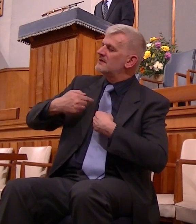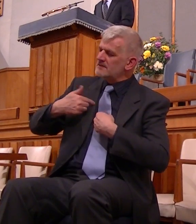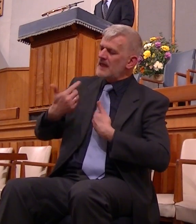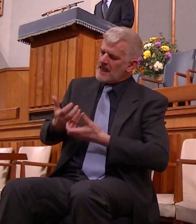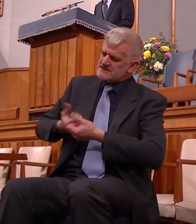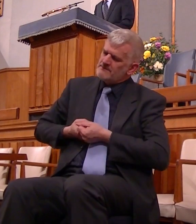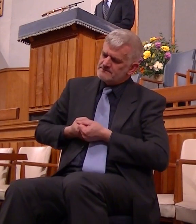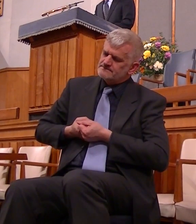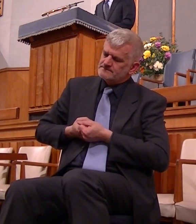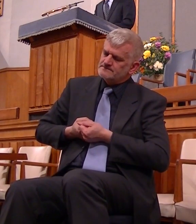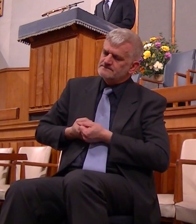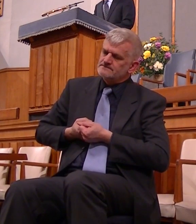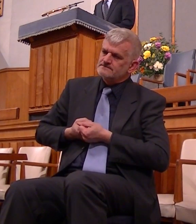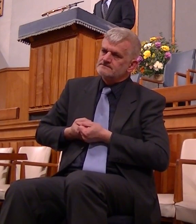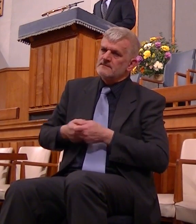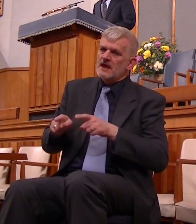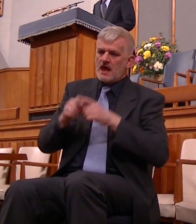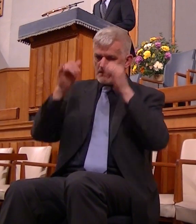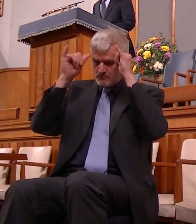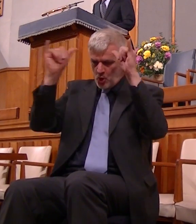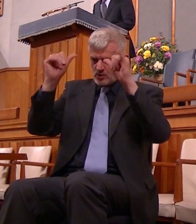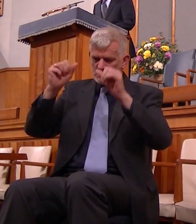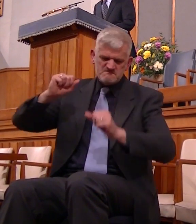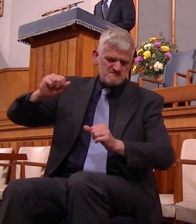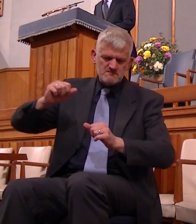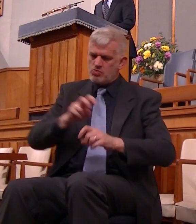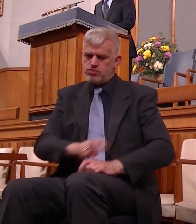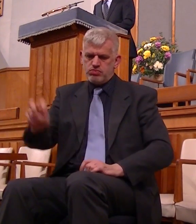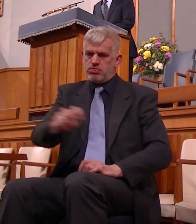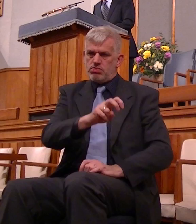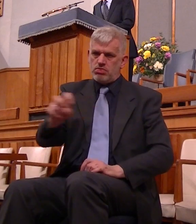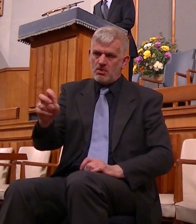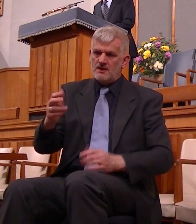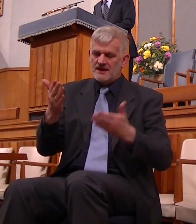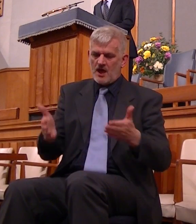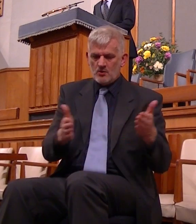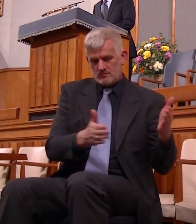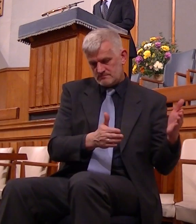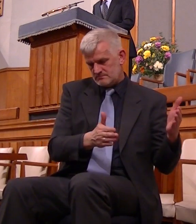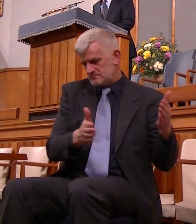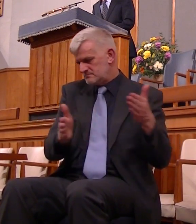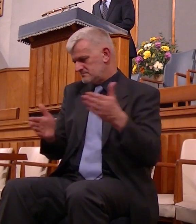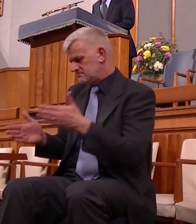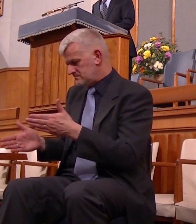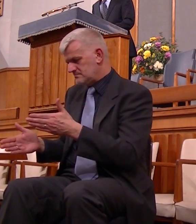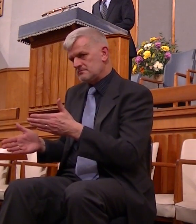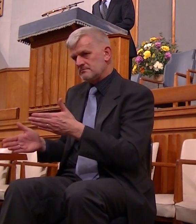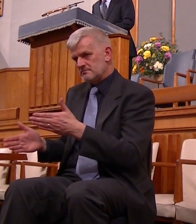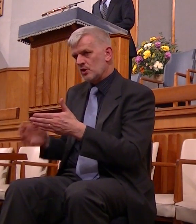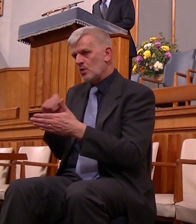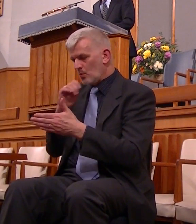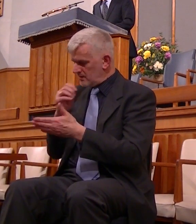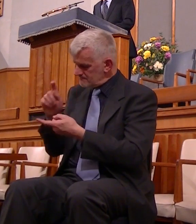chastised as a bullock unaccustomed to the yoke turn thou me and I shall